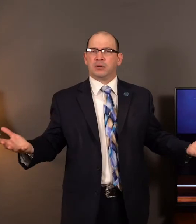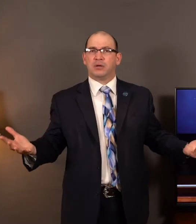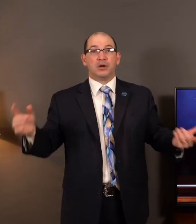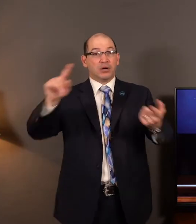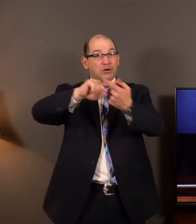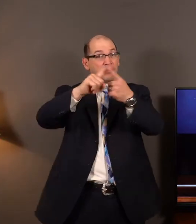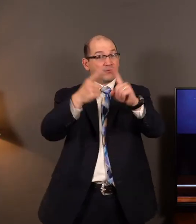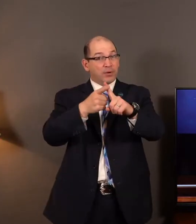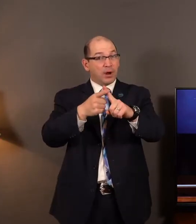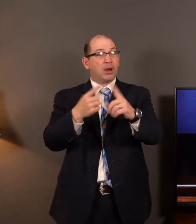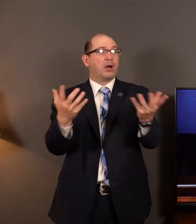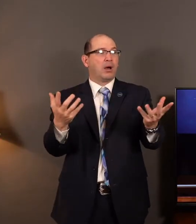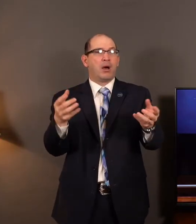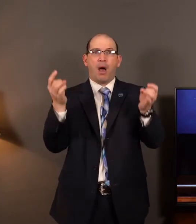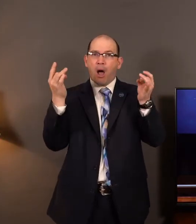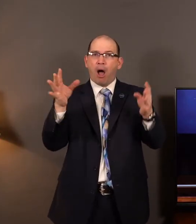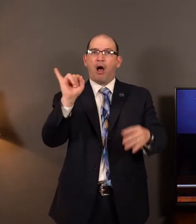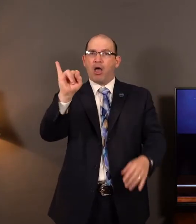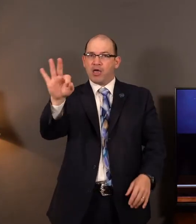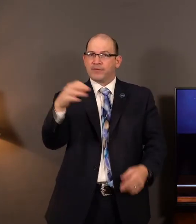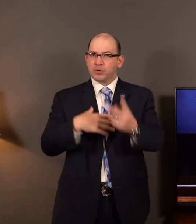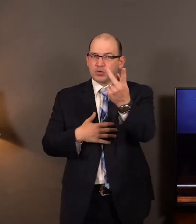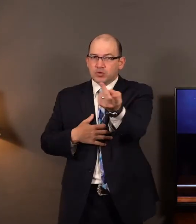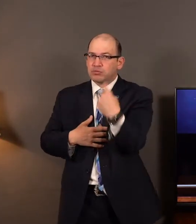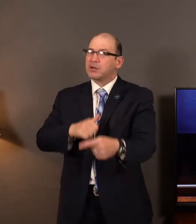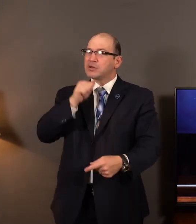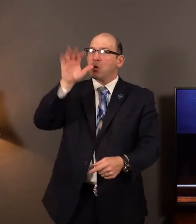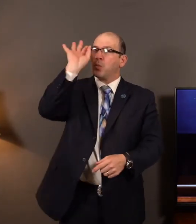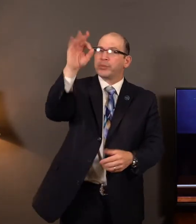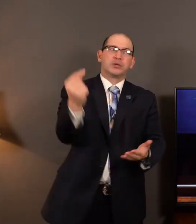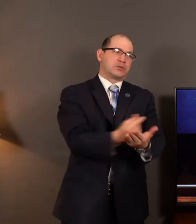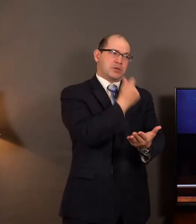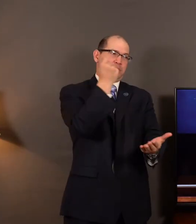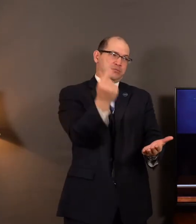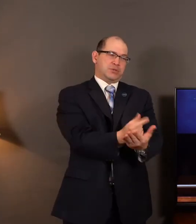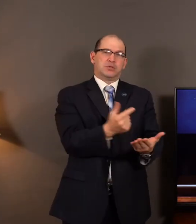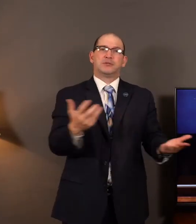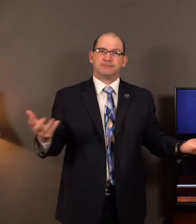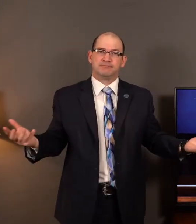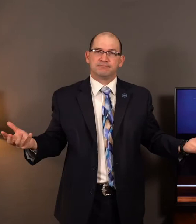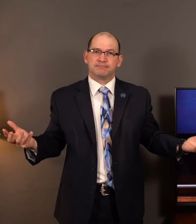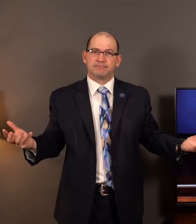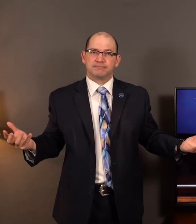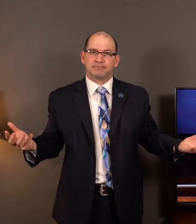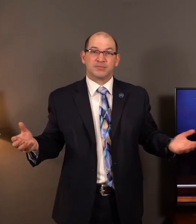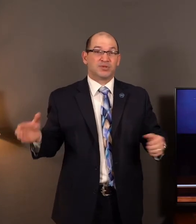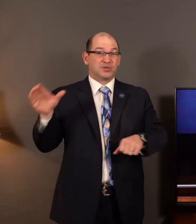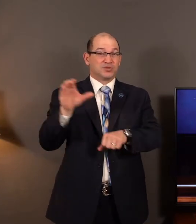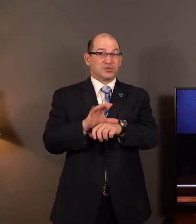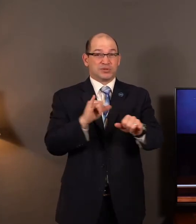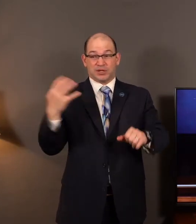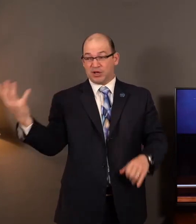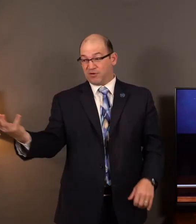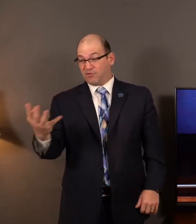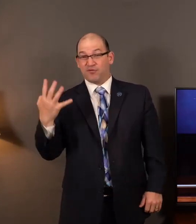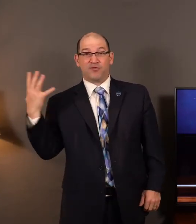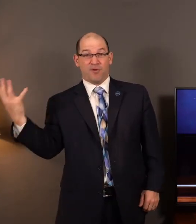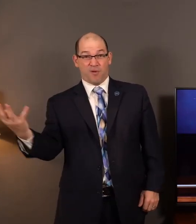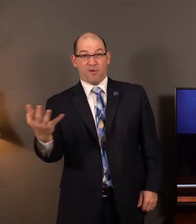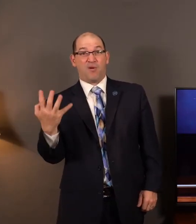woe it is unto us if we preach not the gospel. The church is like these four leprous men. We